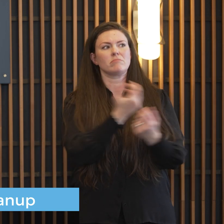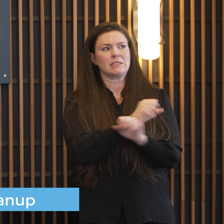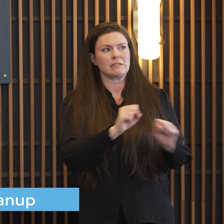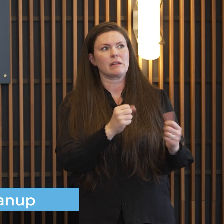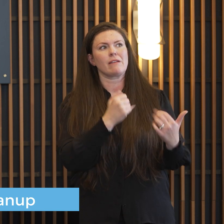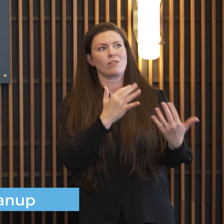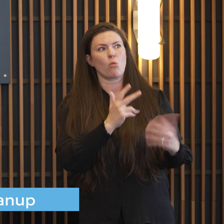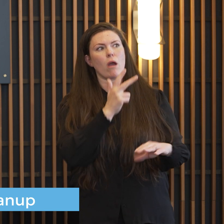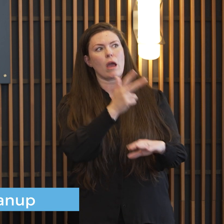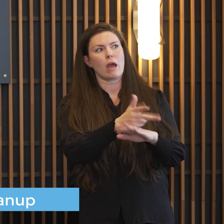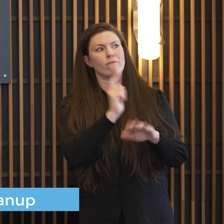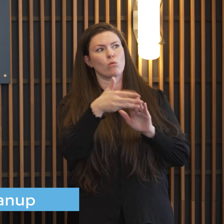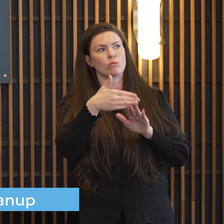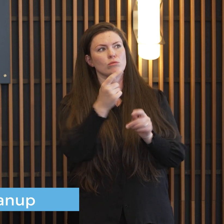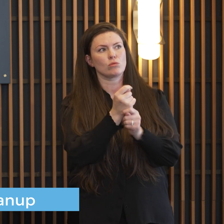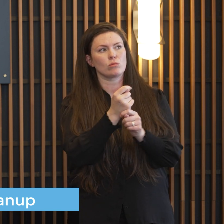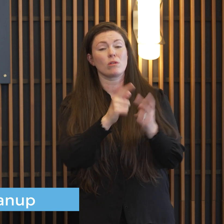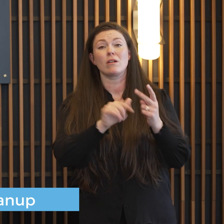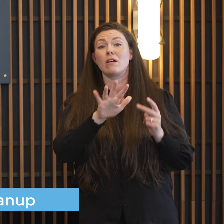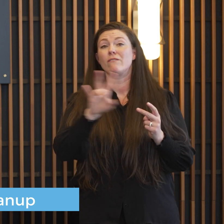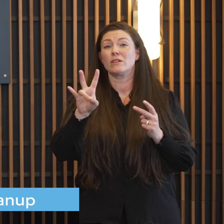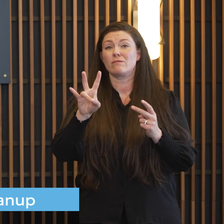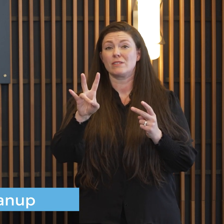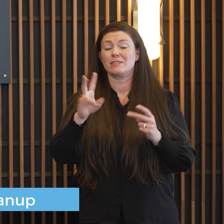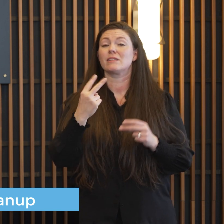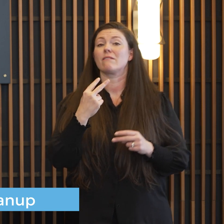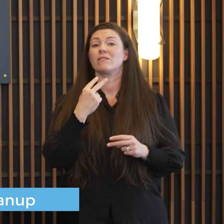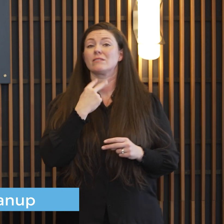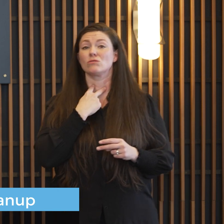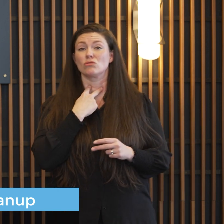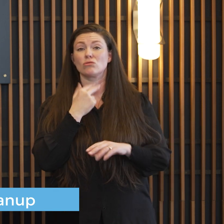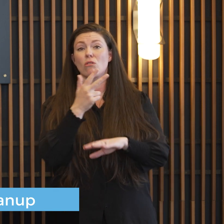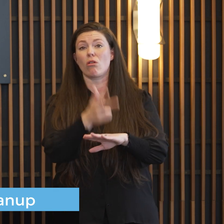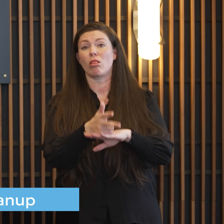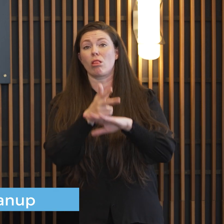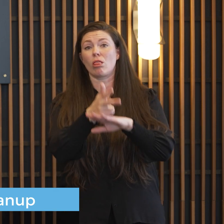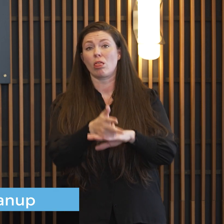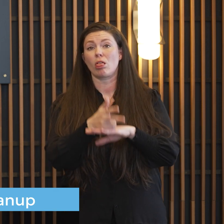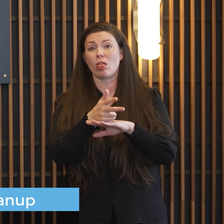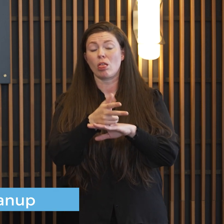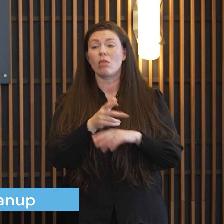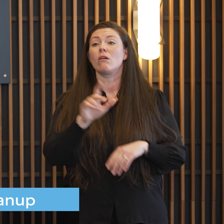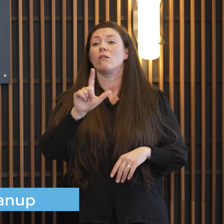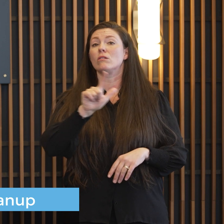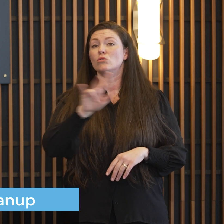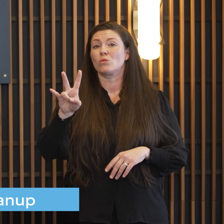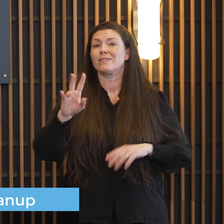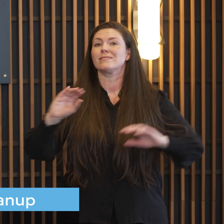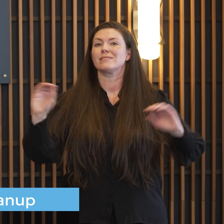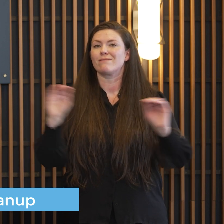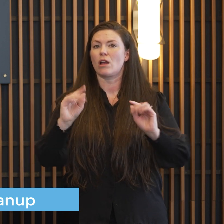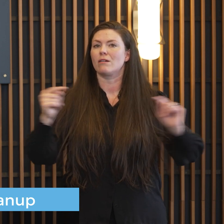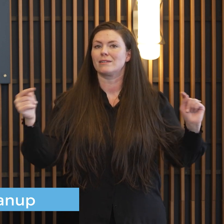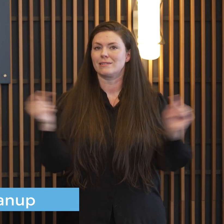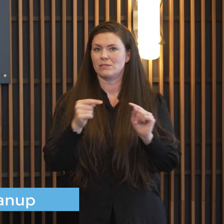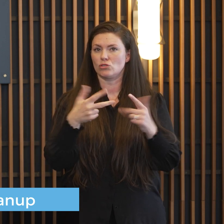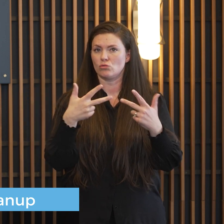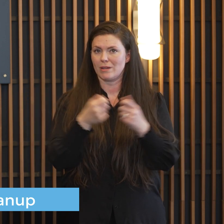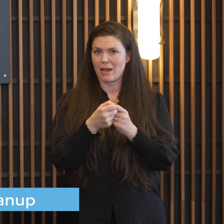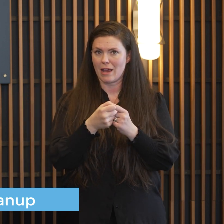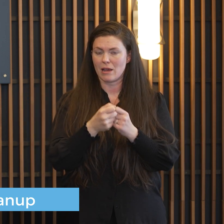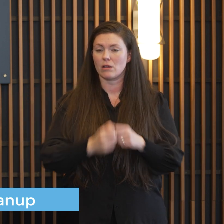tow truck 57 stalled vehicles 27 non emergency or non-injury accidents